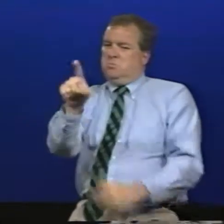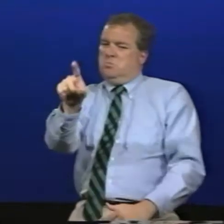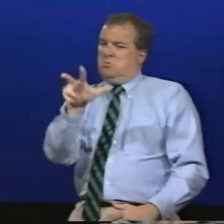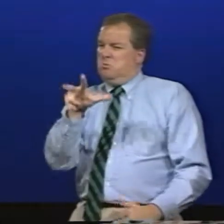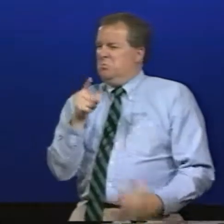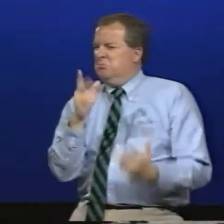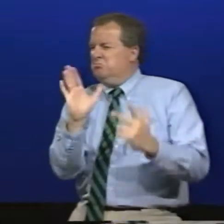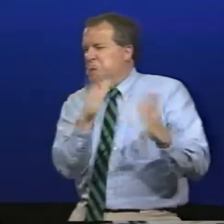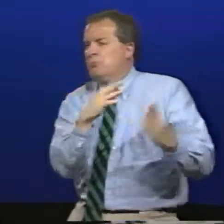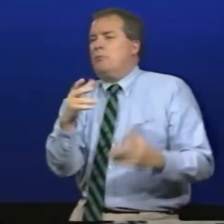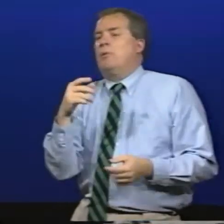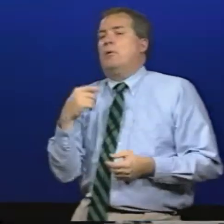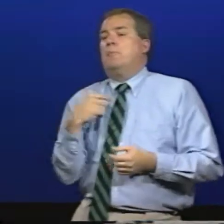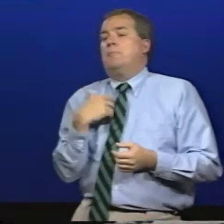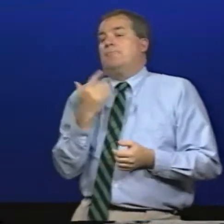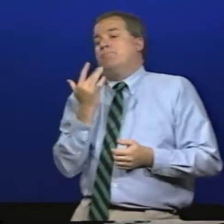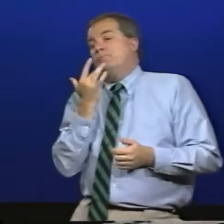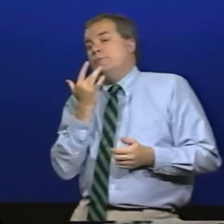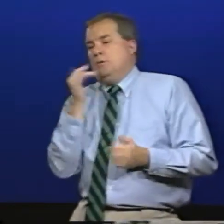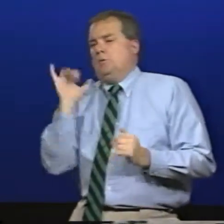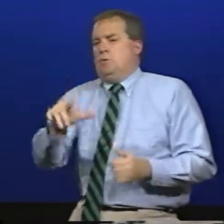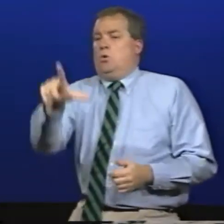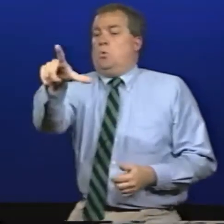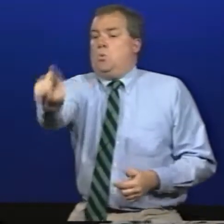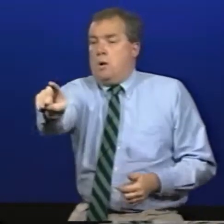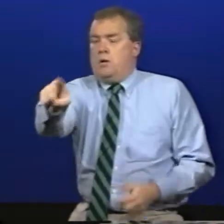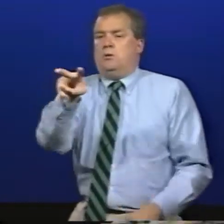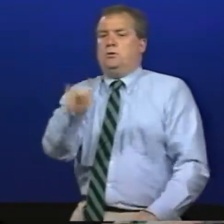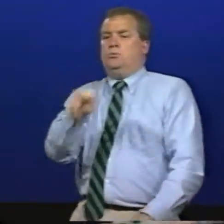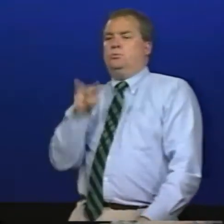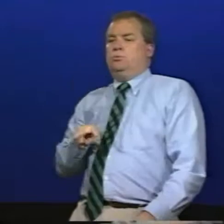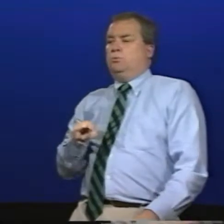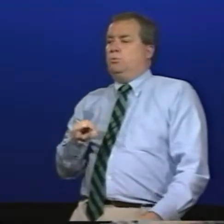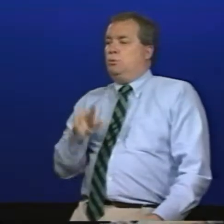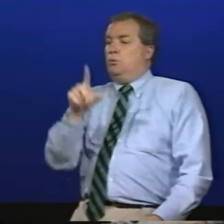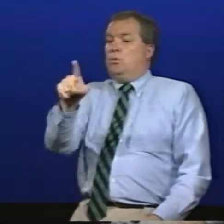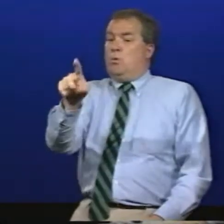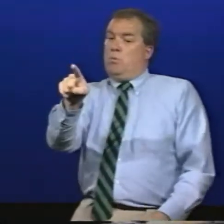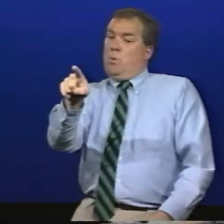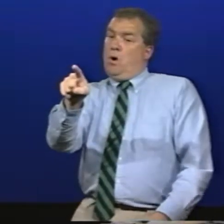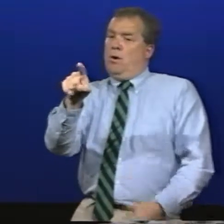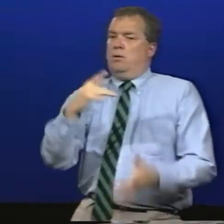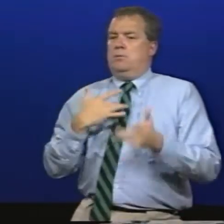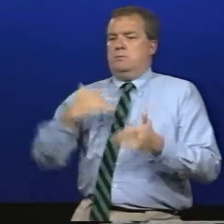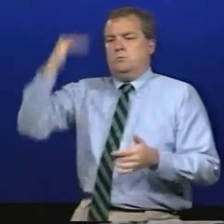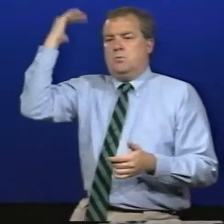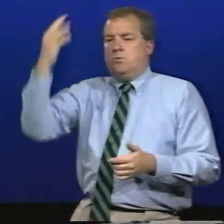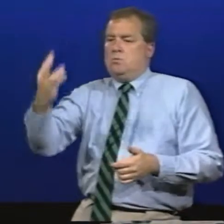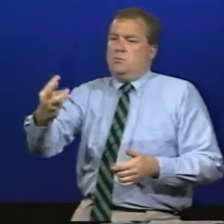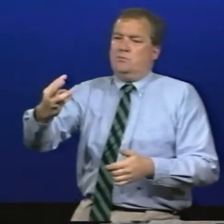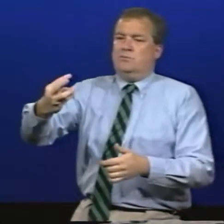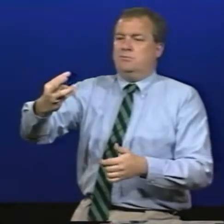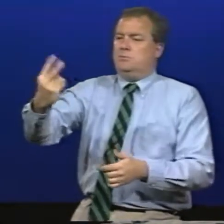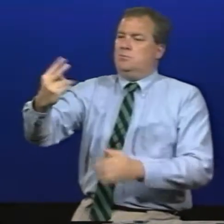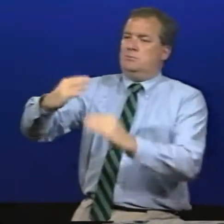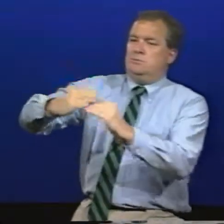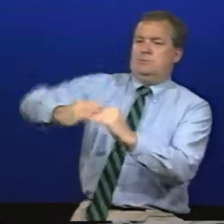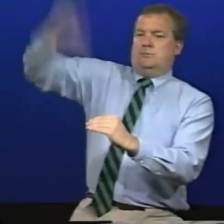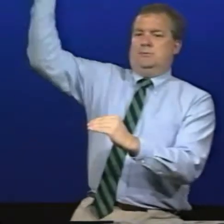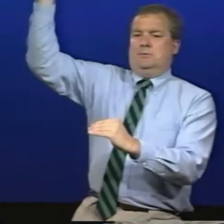person up front in the back court one and lower court and then three in center my personal favorite is the one two two now in the one